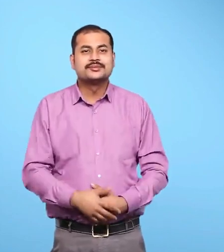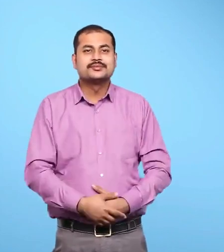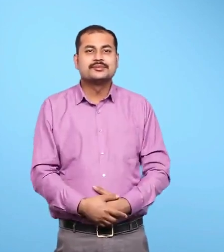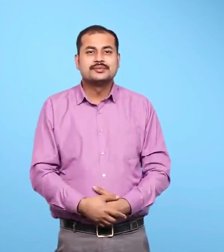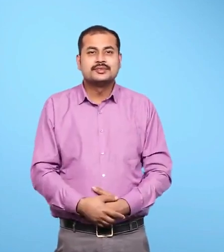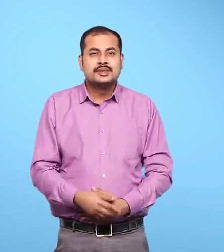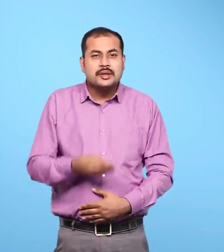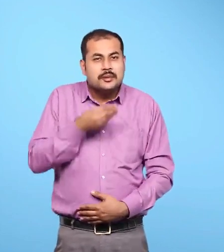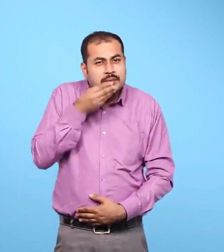Pleased